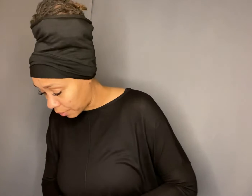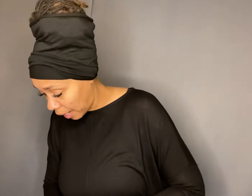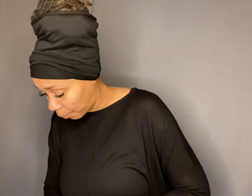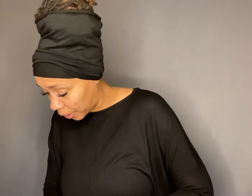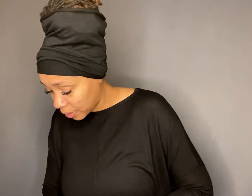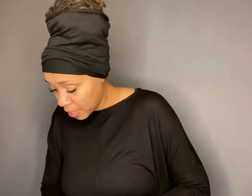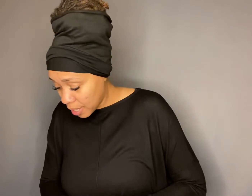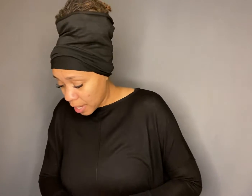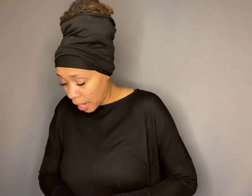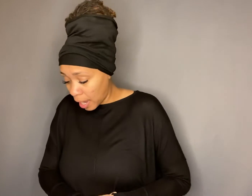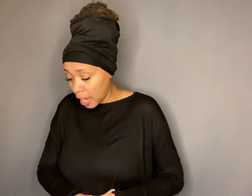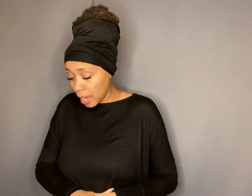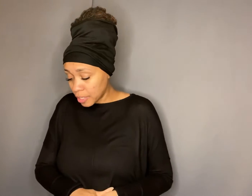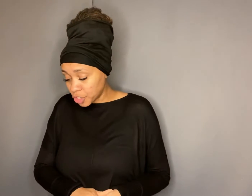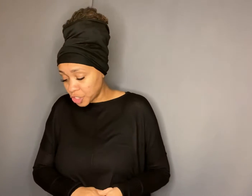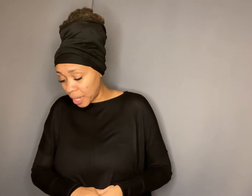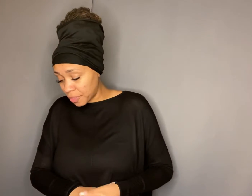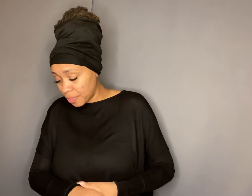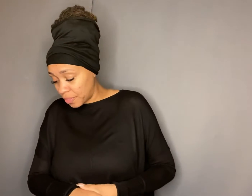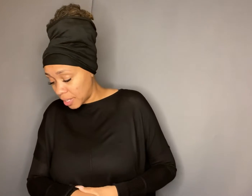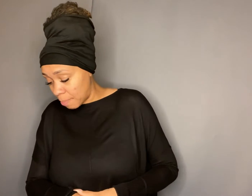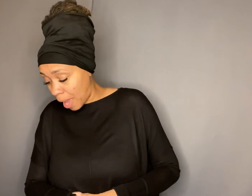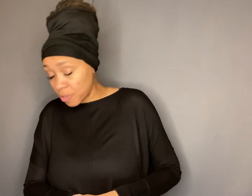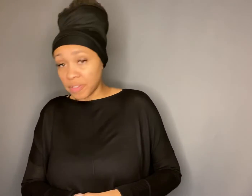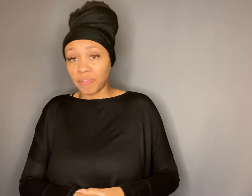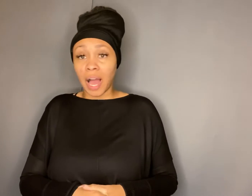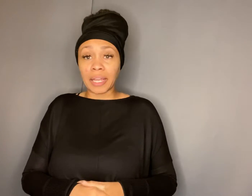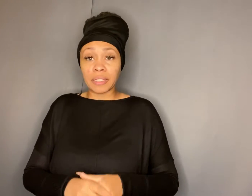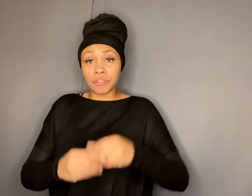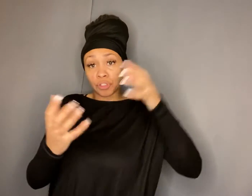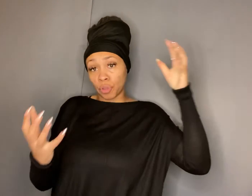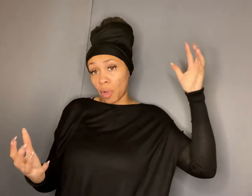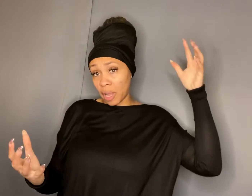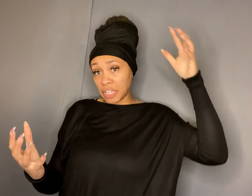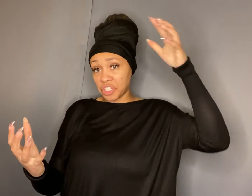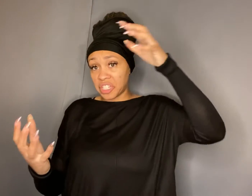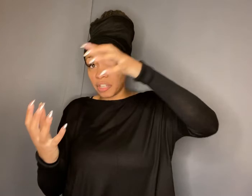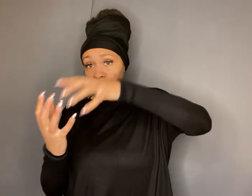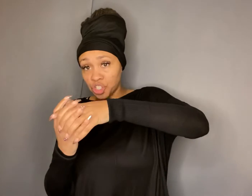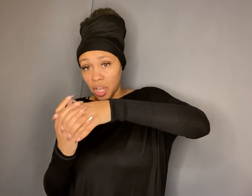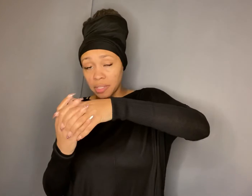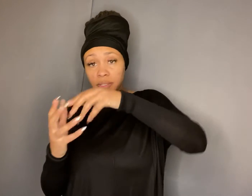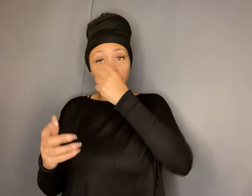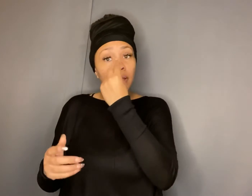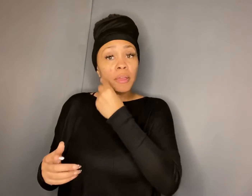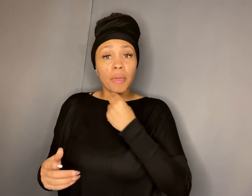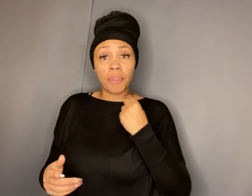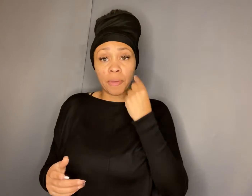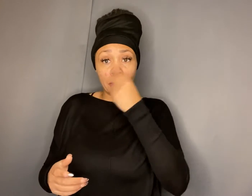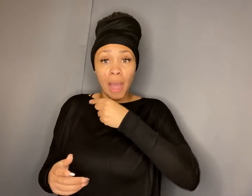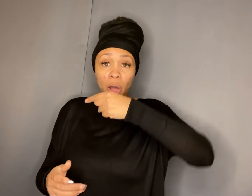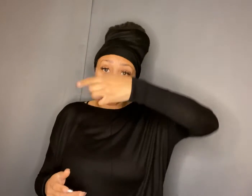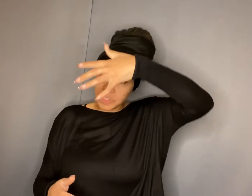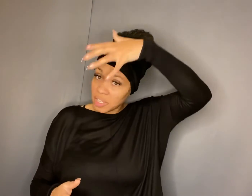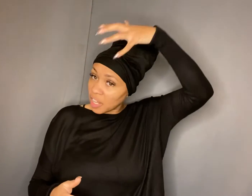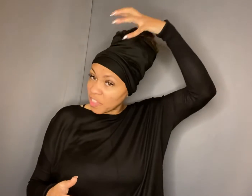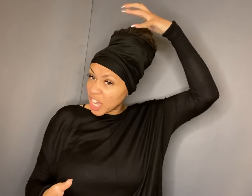on that one uh shut the mouths of lions so i just did shut the mouths and then